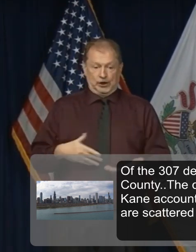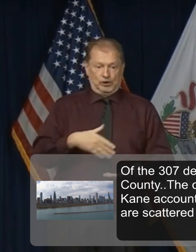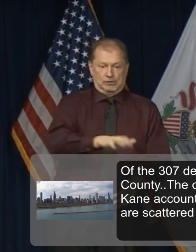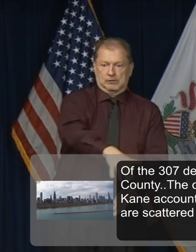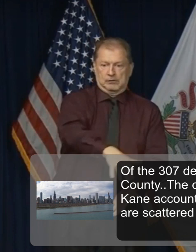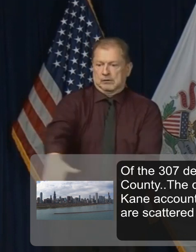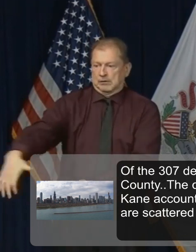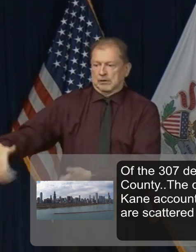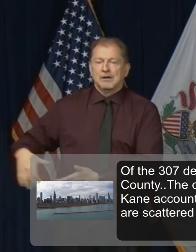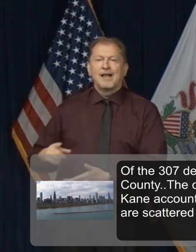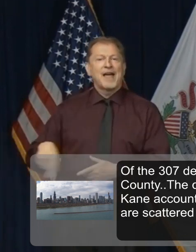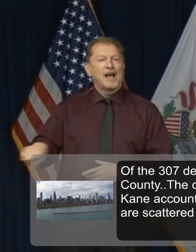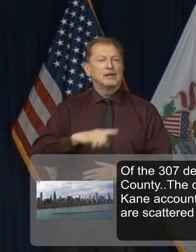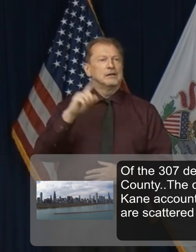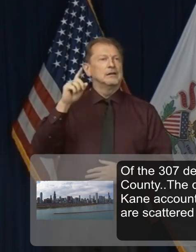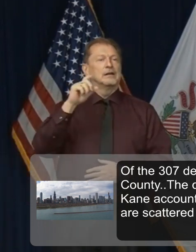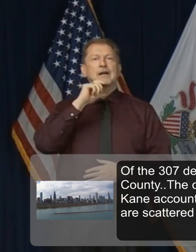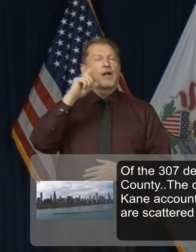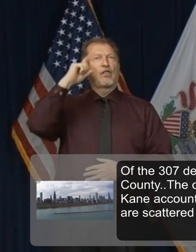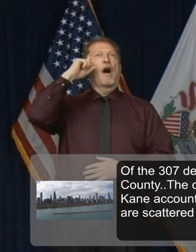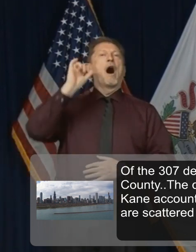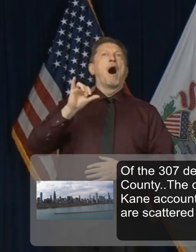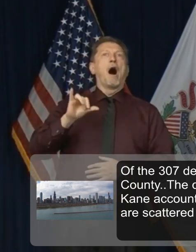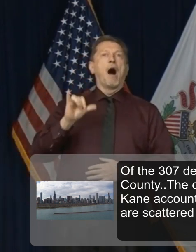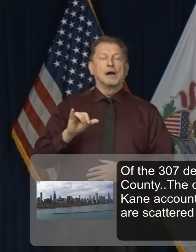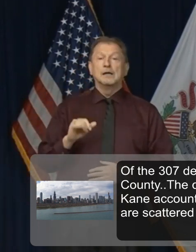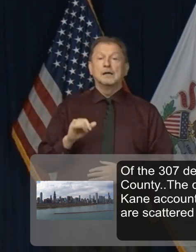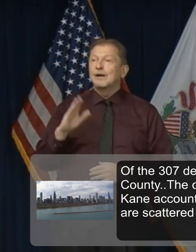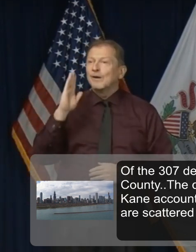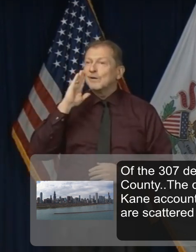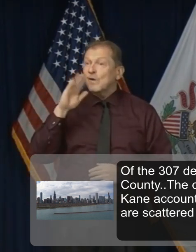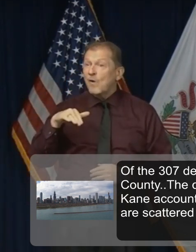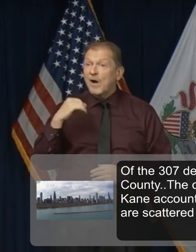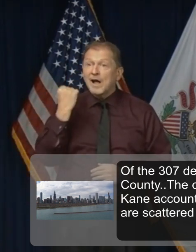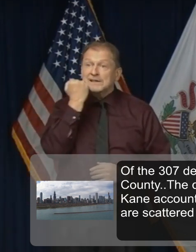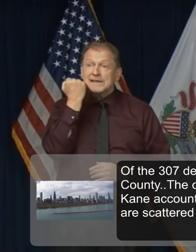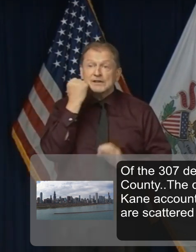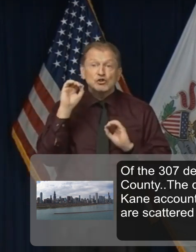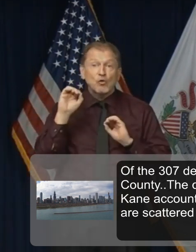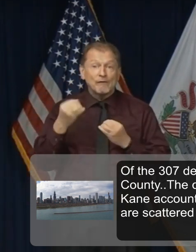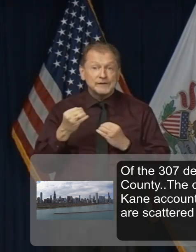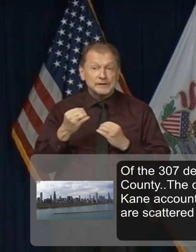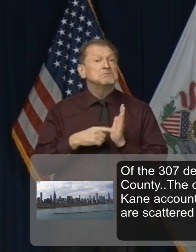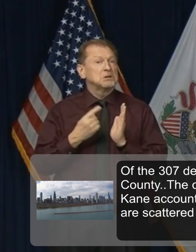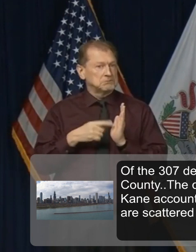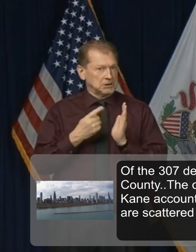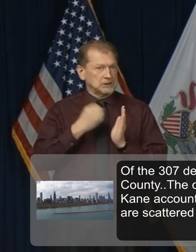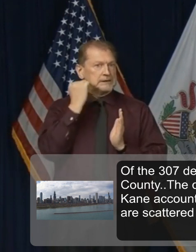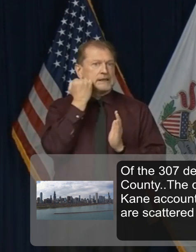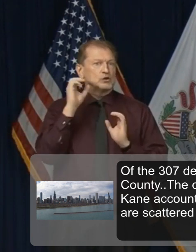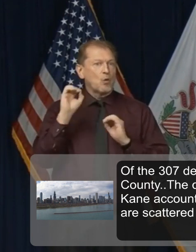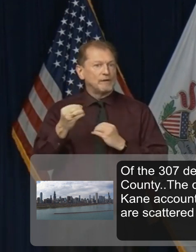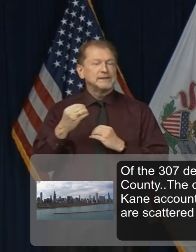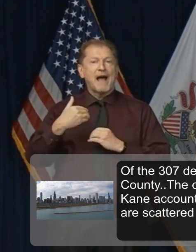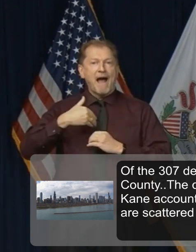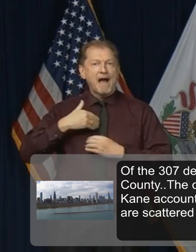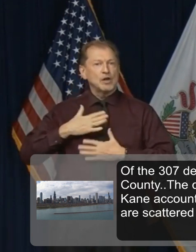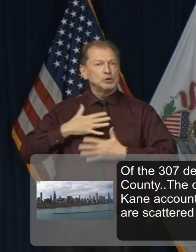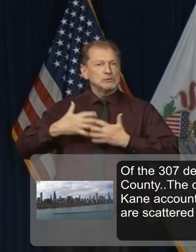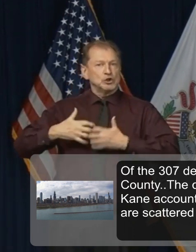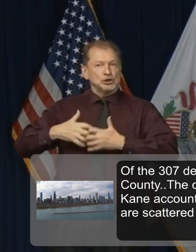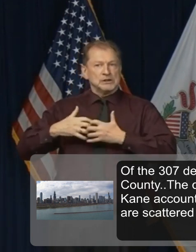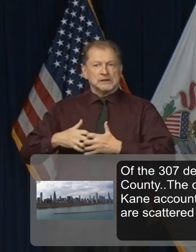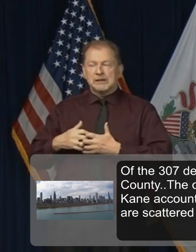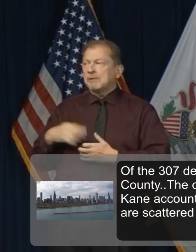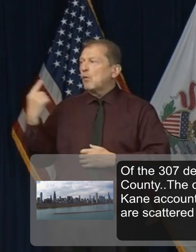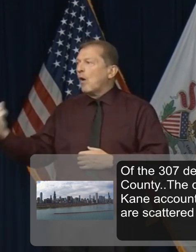might not normally expect to have one. There are dental offices sometimes just in the event that somebody has a problem. You know, it's very